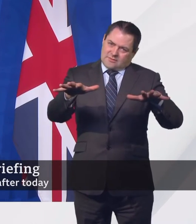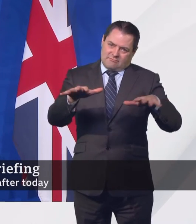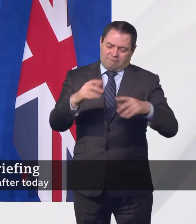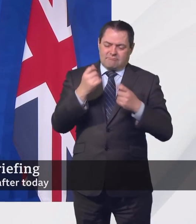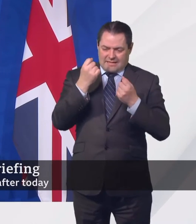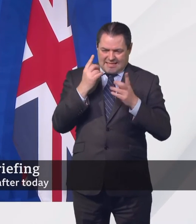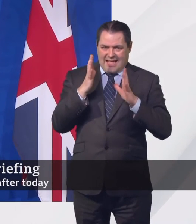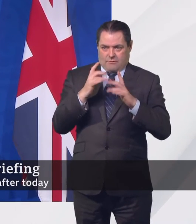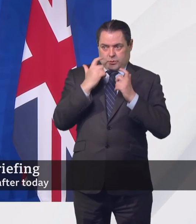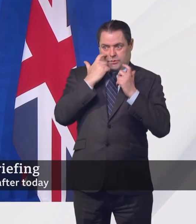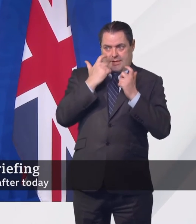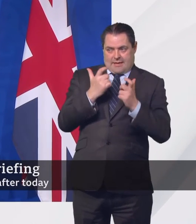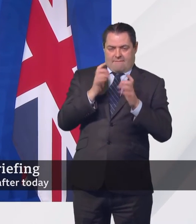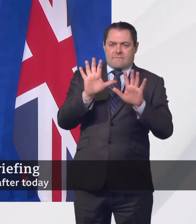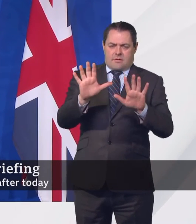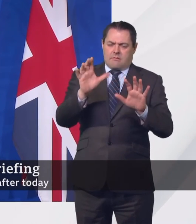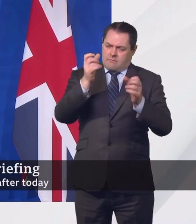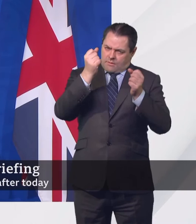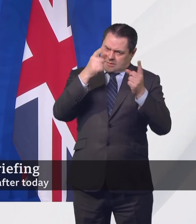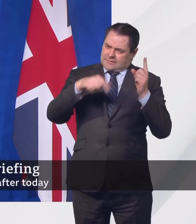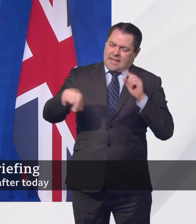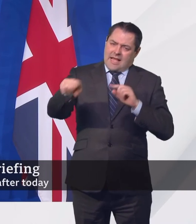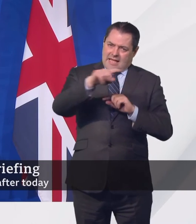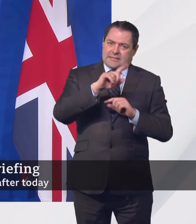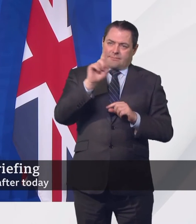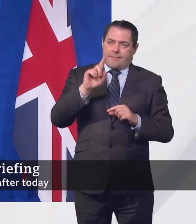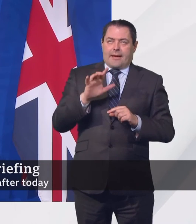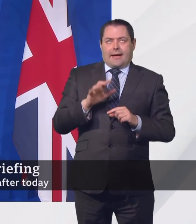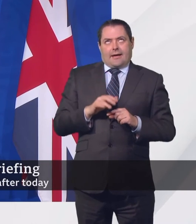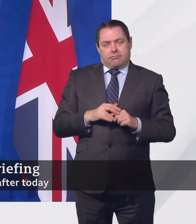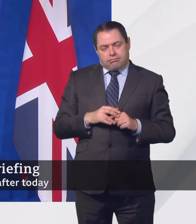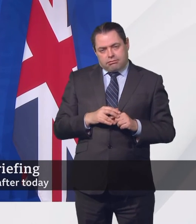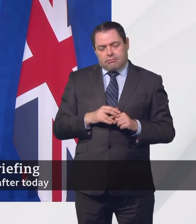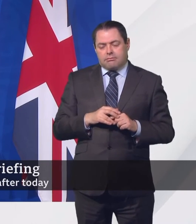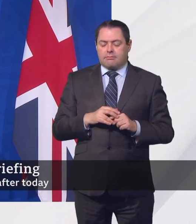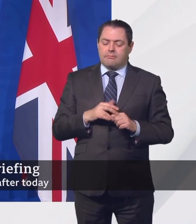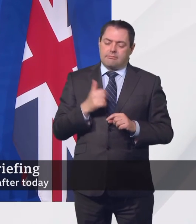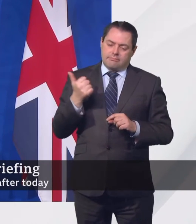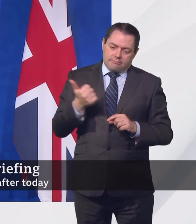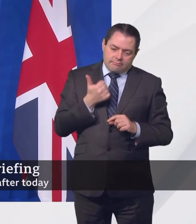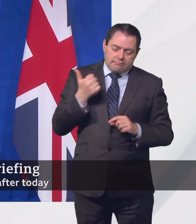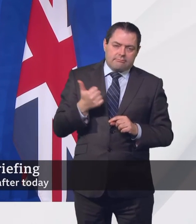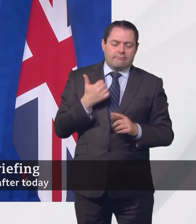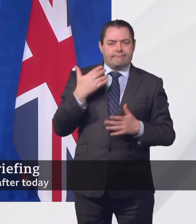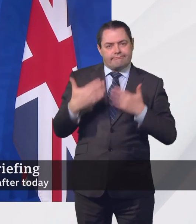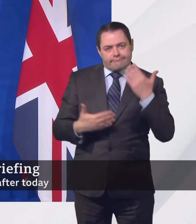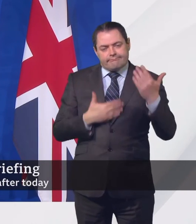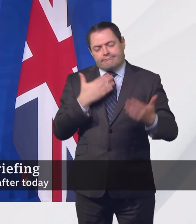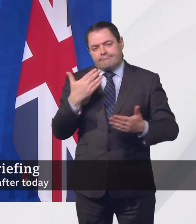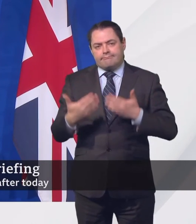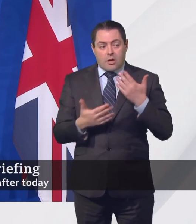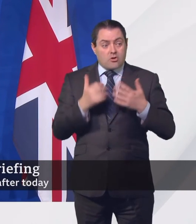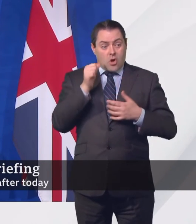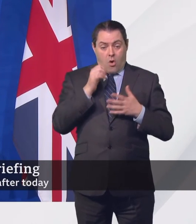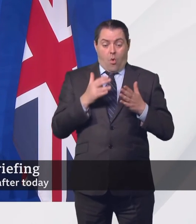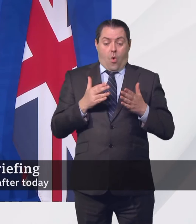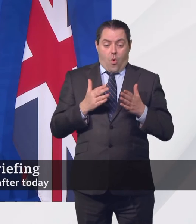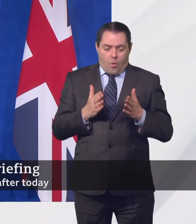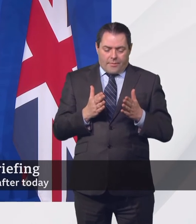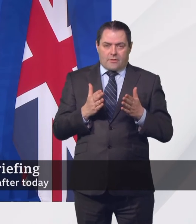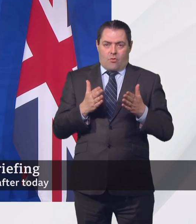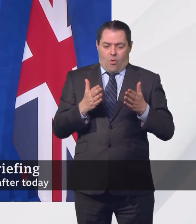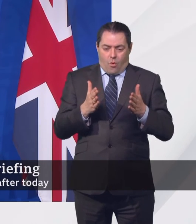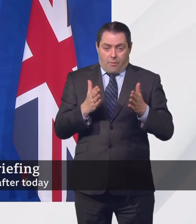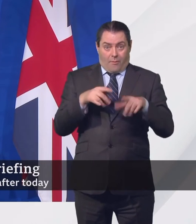for caution, and I think overwhelmingly people understand that when it comes to this roadmap, better we